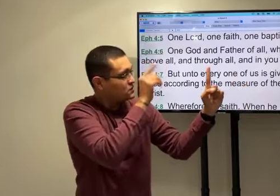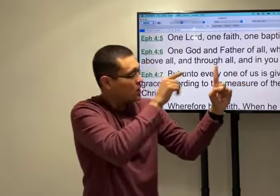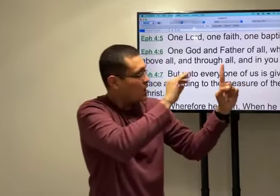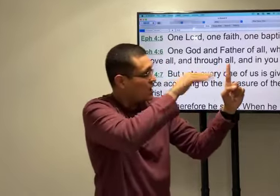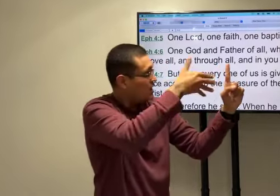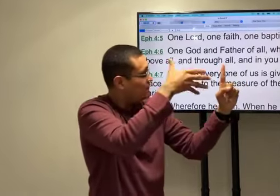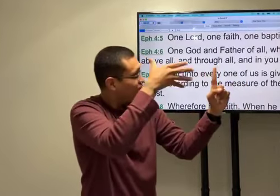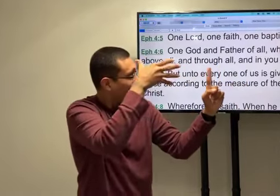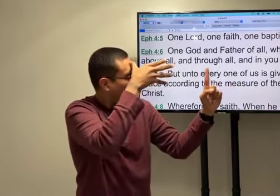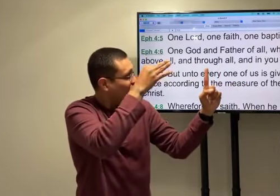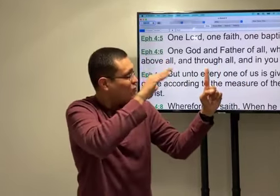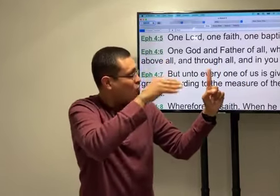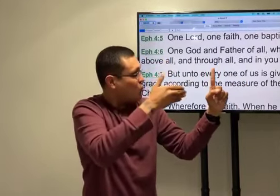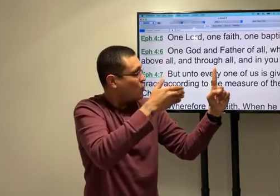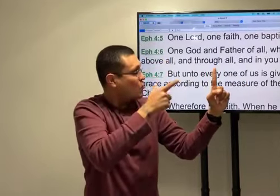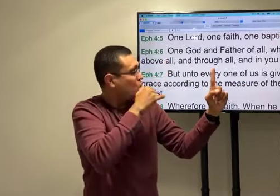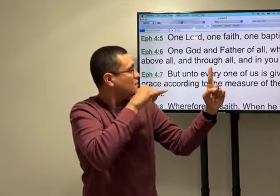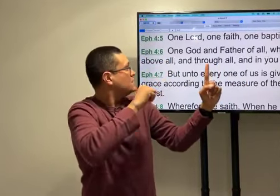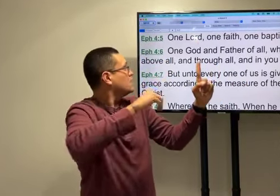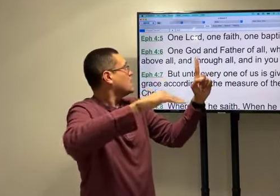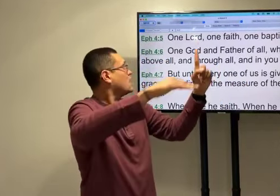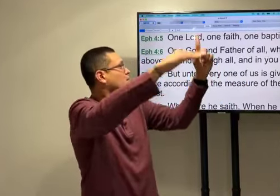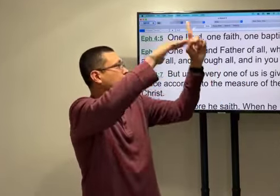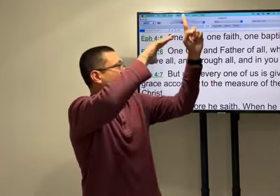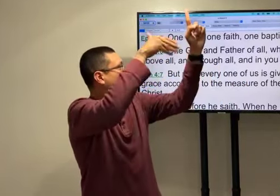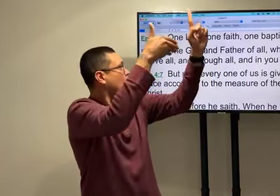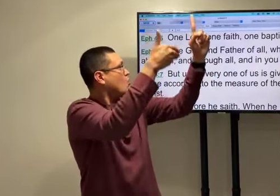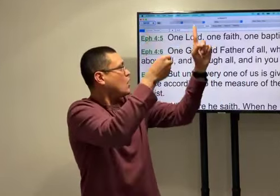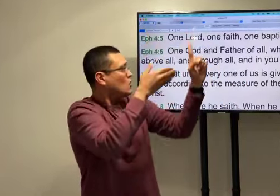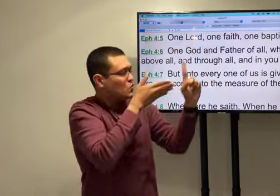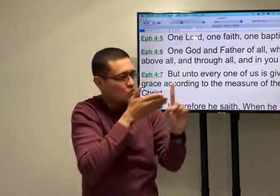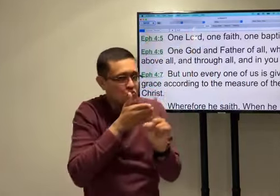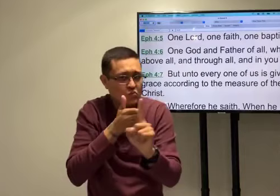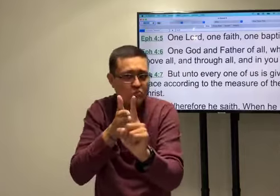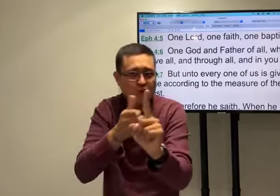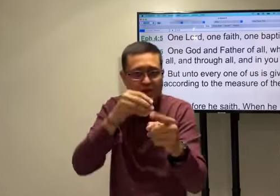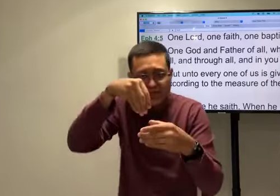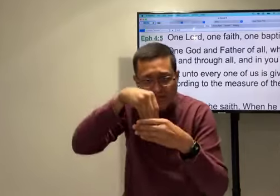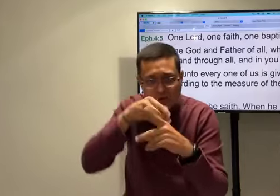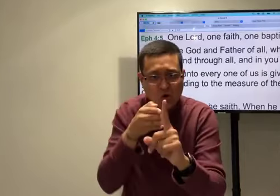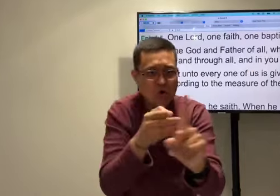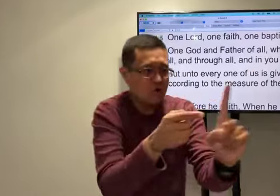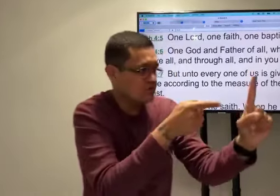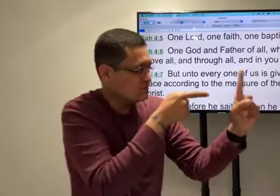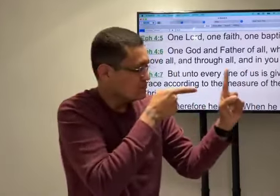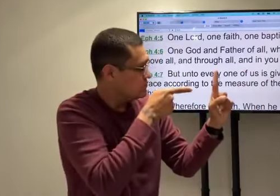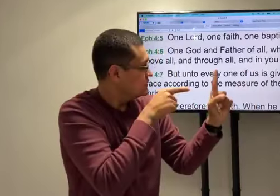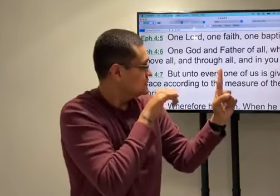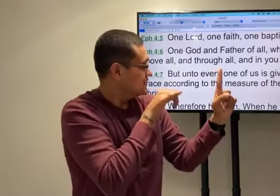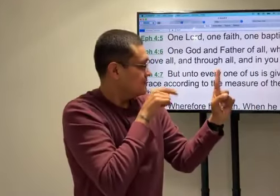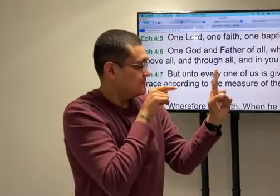One God. And Father of all. Who is above all. And through all. And in you all.